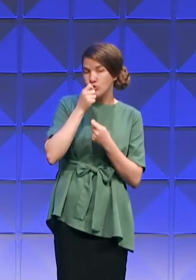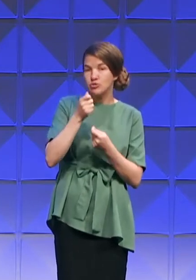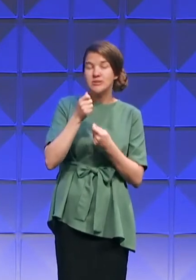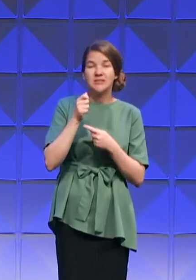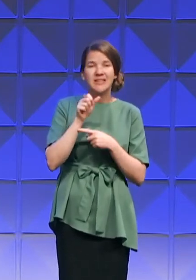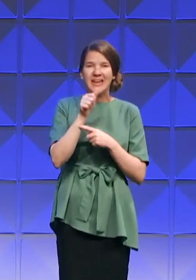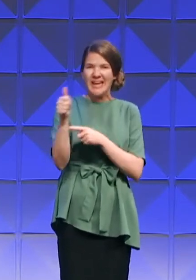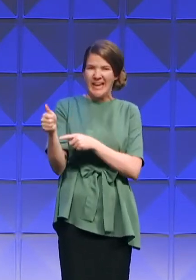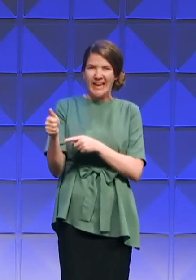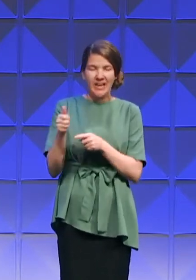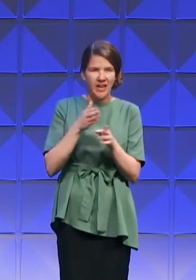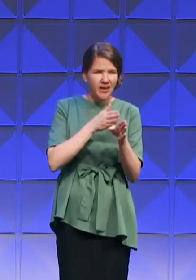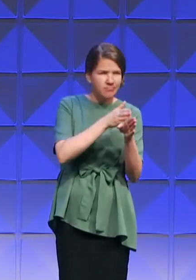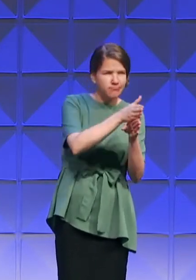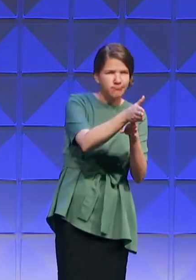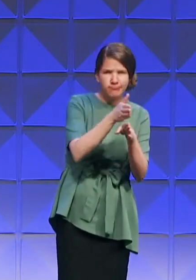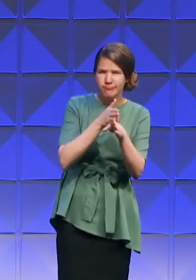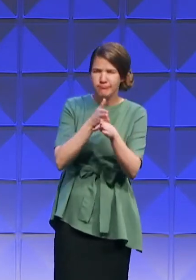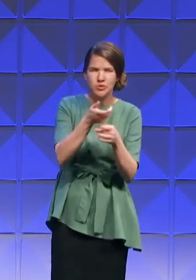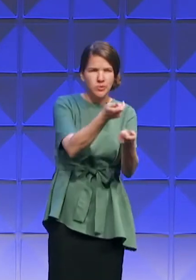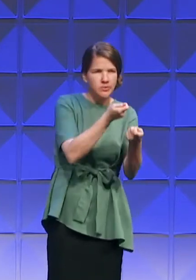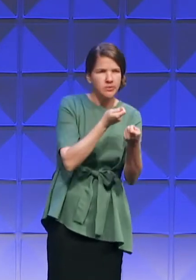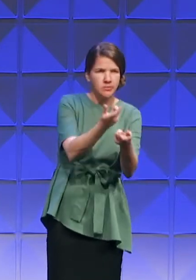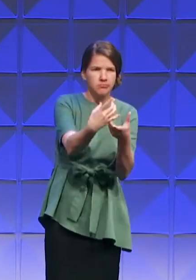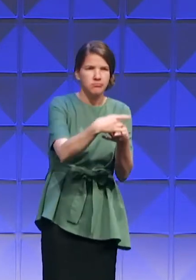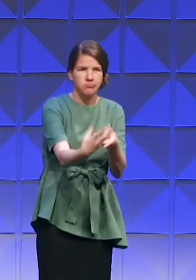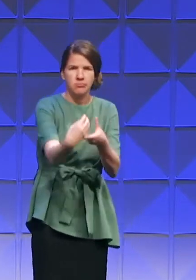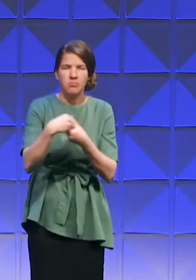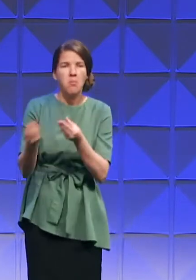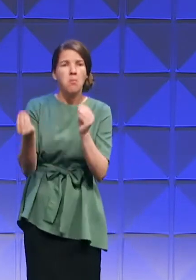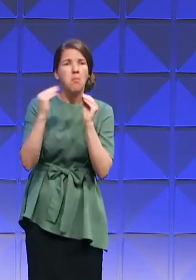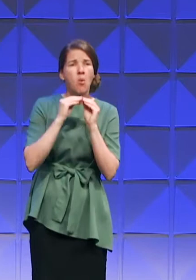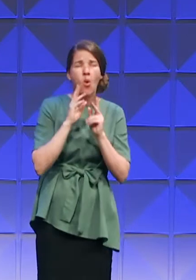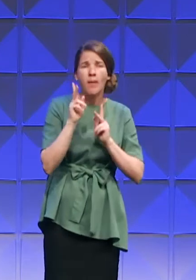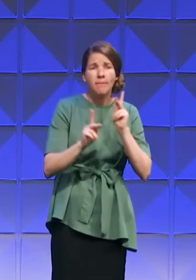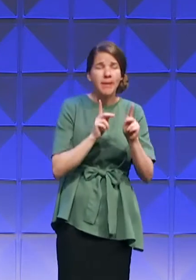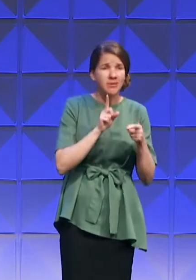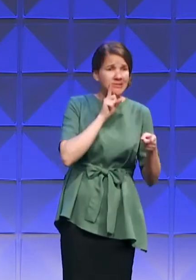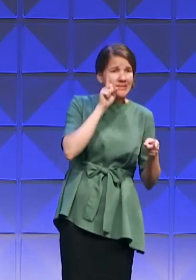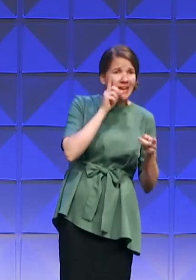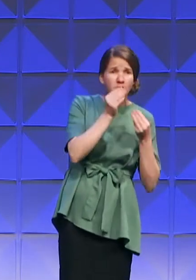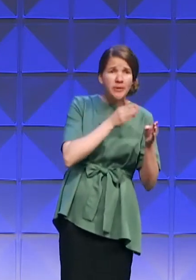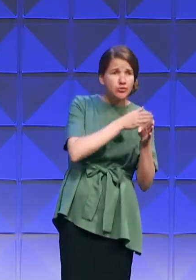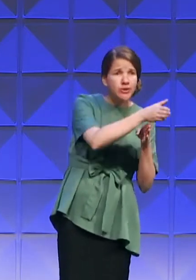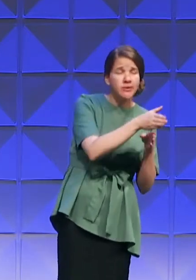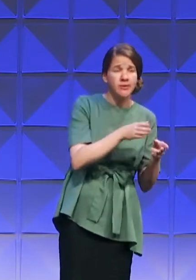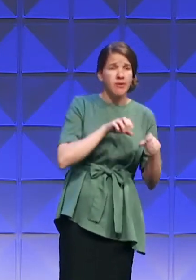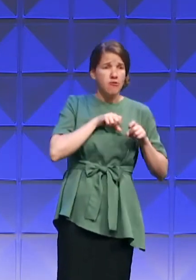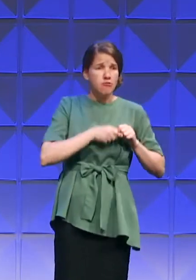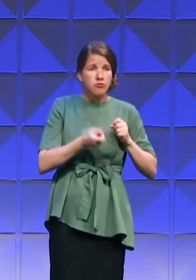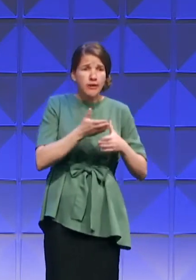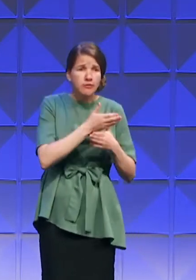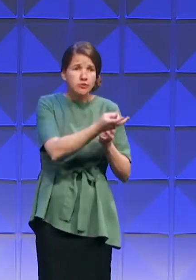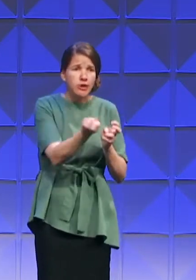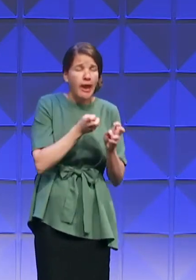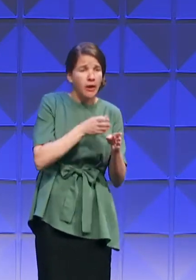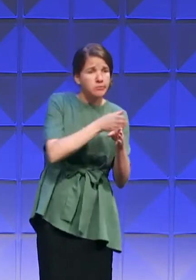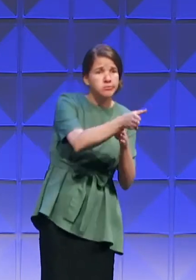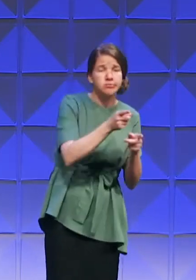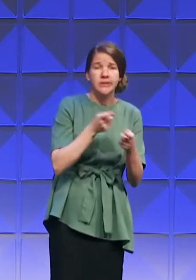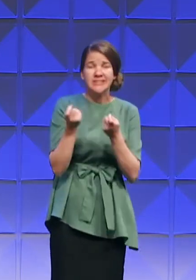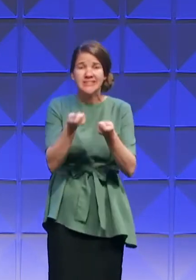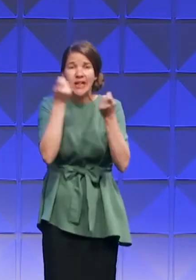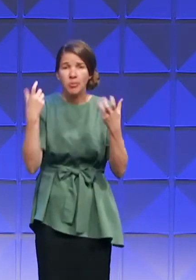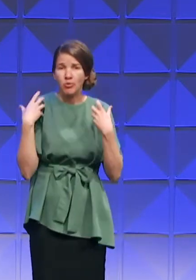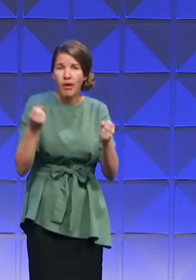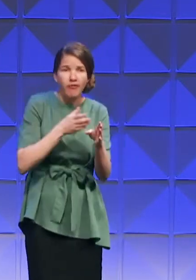avenue of which we can reach people. Any avenue. If it's through death ministry, if it's through grief share, if it's through celebrate recovery,